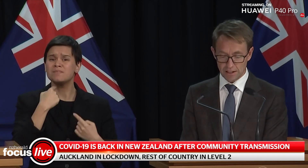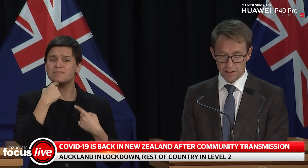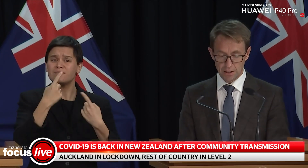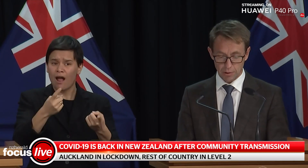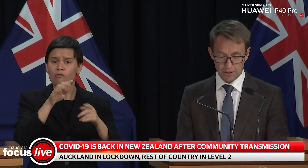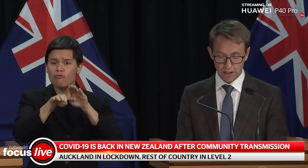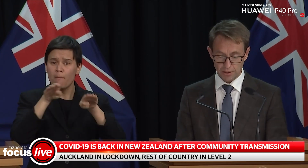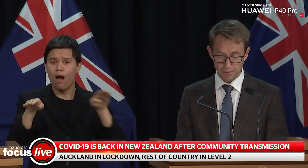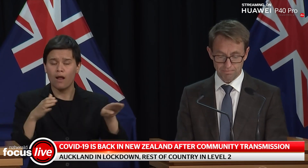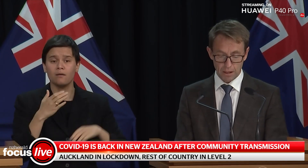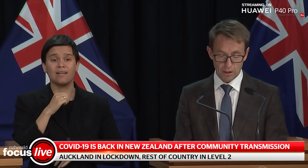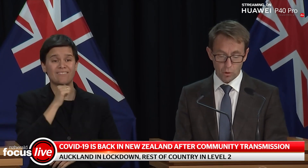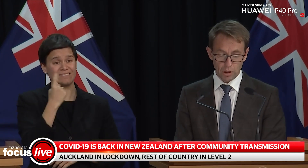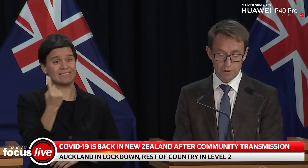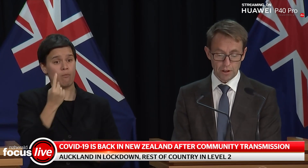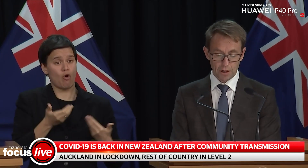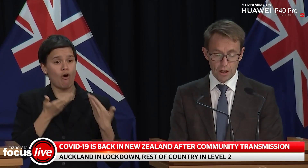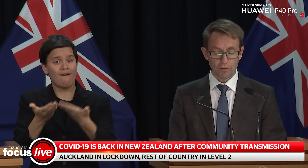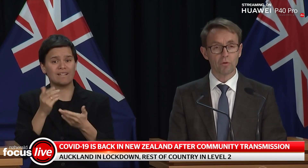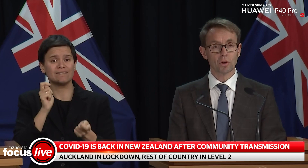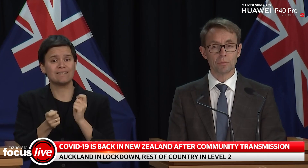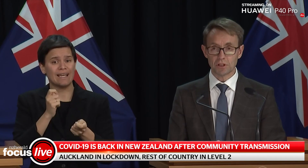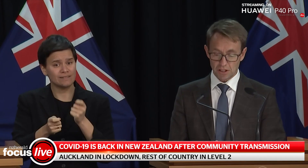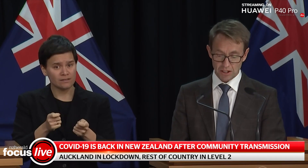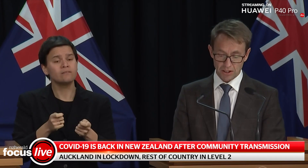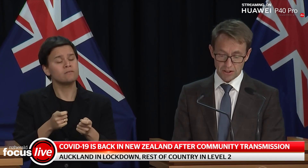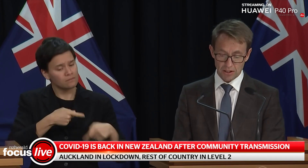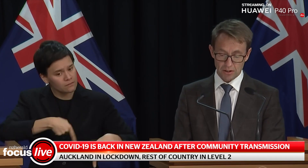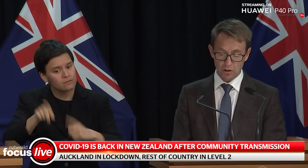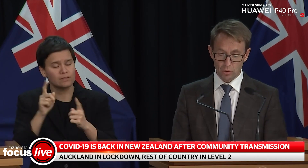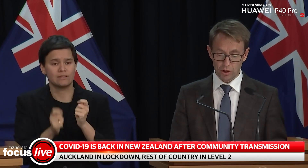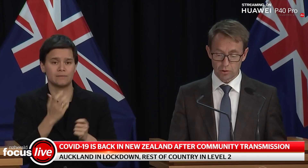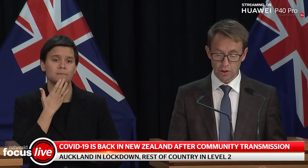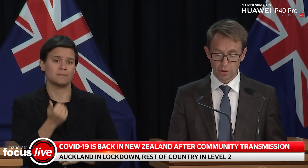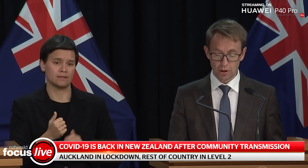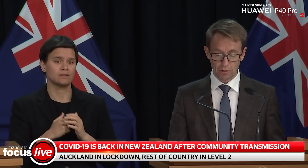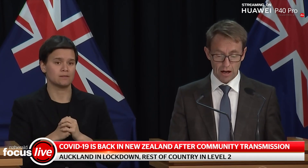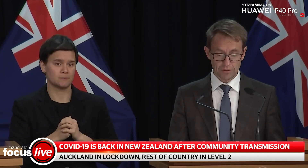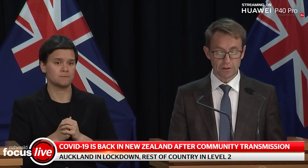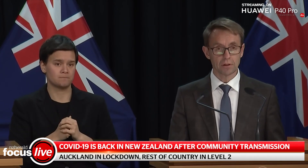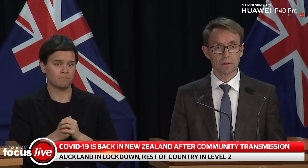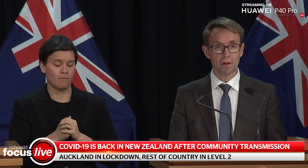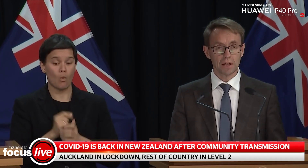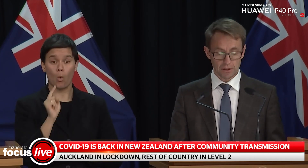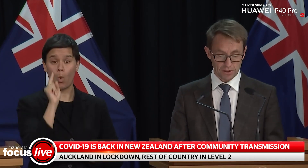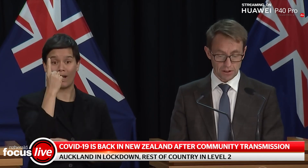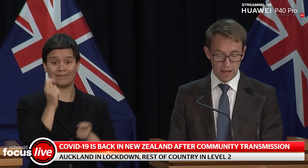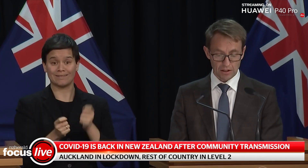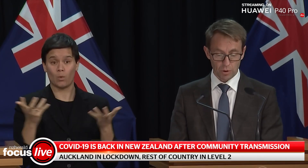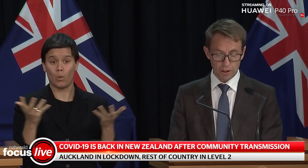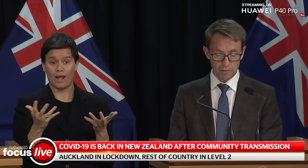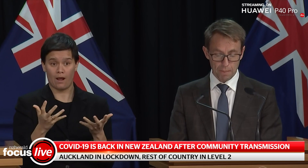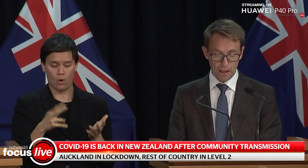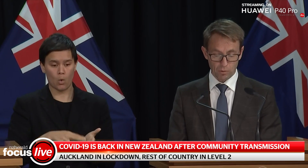a test, please take it. In Auckland, the four community testing centres in Northcote, Grafton, Henderson